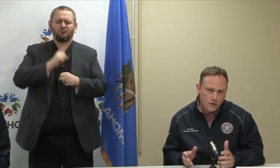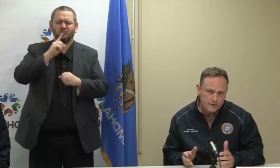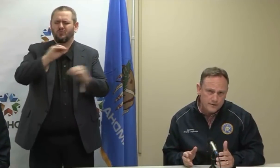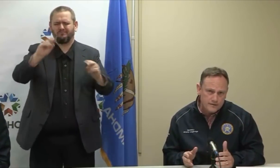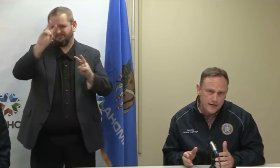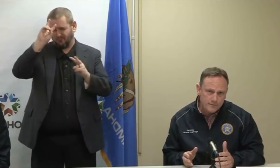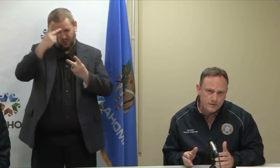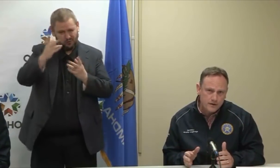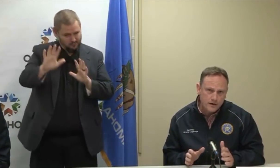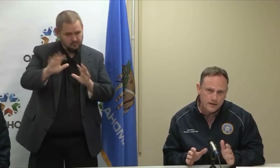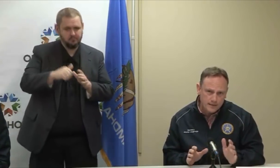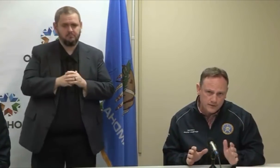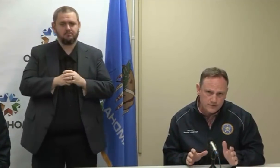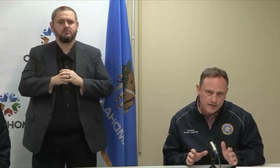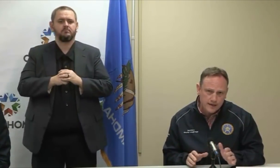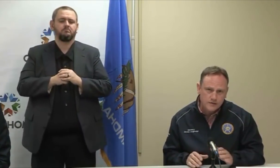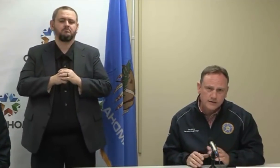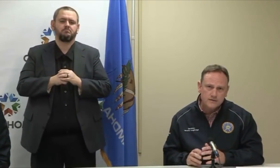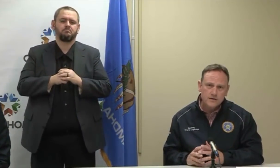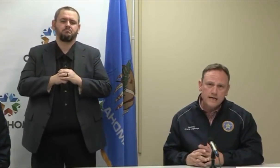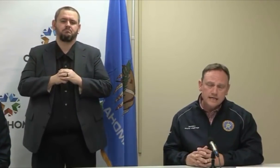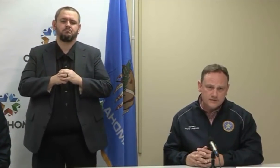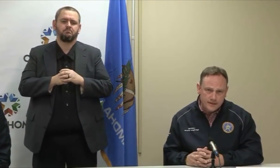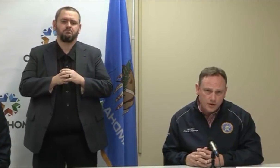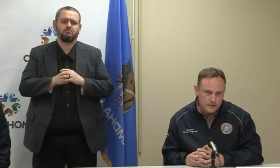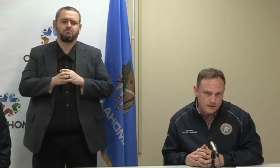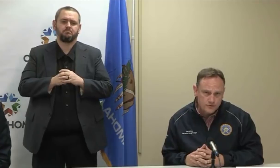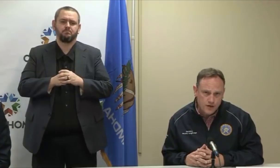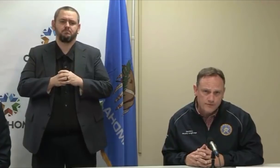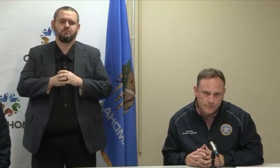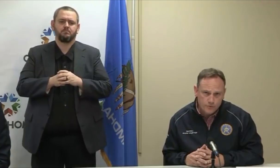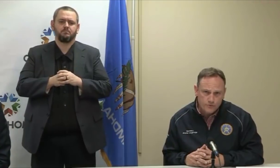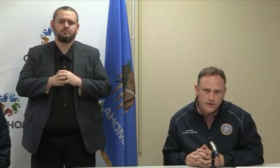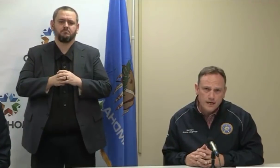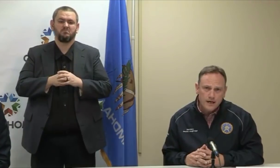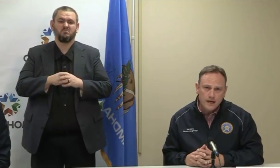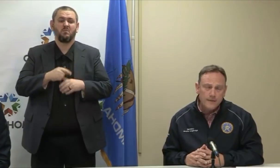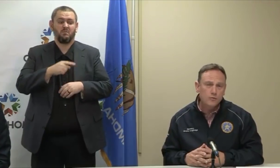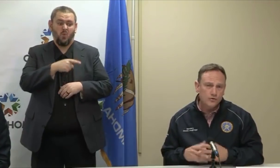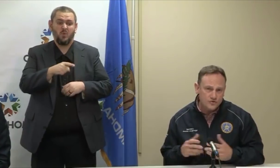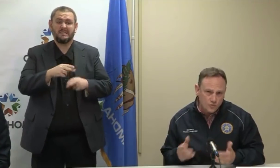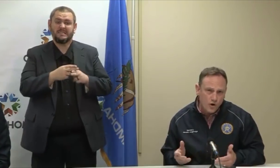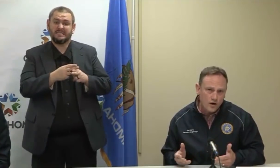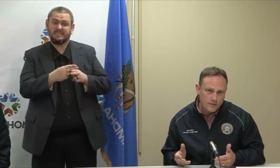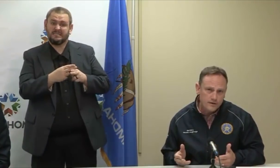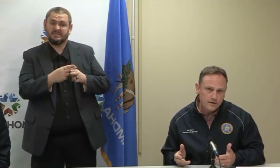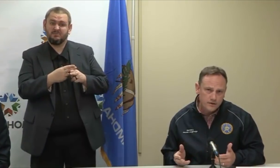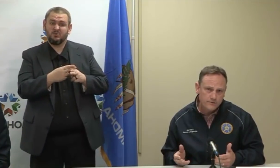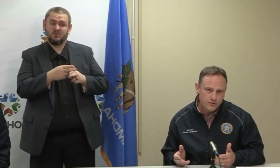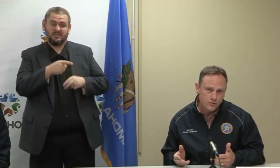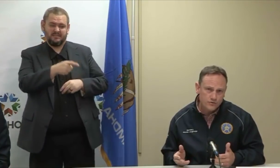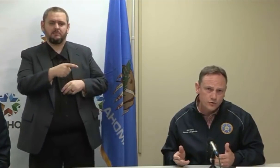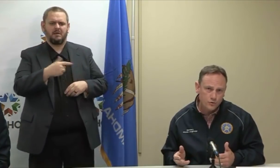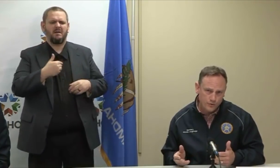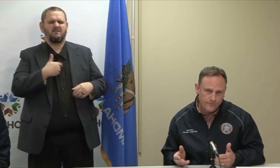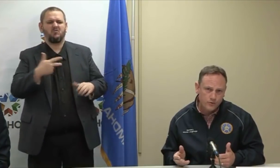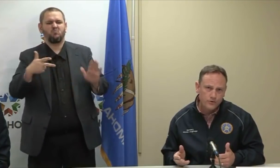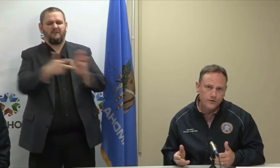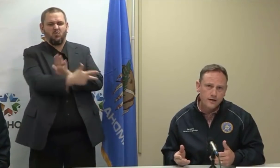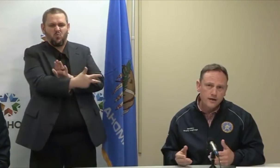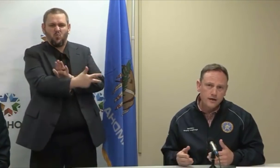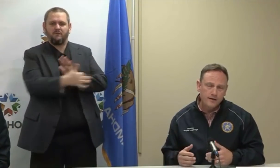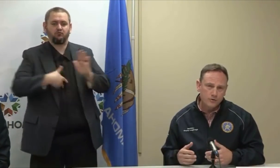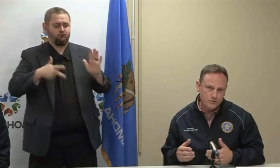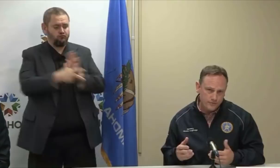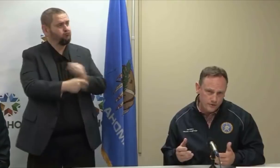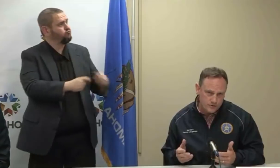physical way that these happen in the satellite clinics is they are indeed drive-through. They will swab individuals who are referred